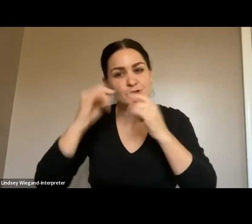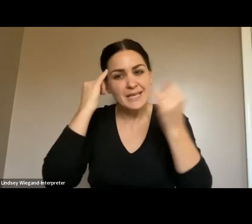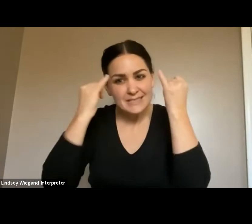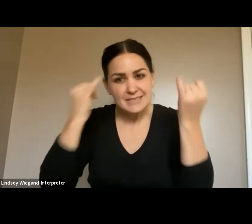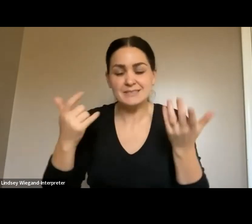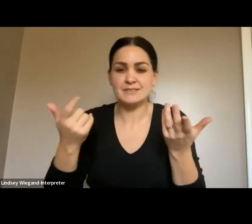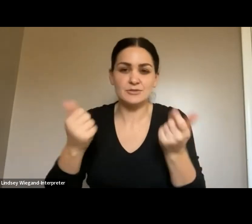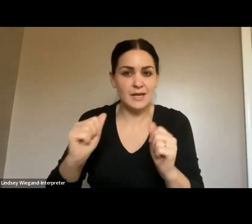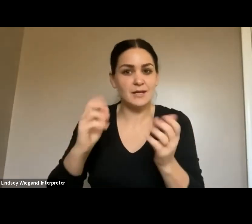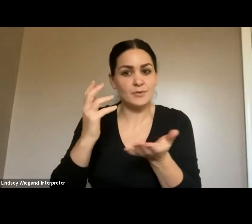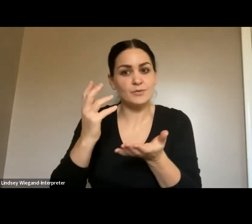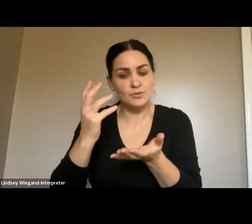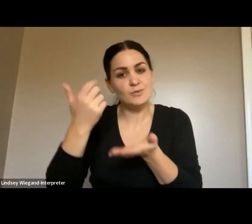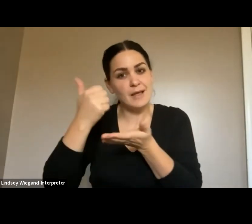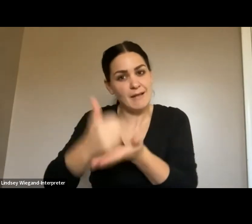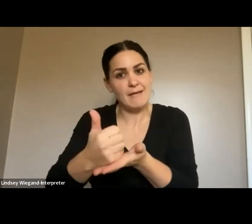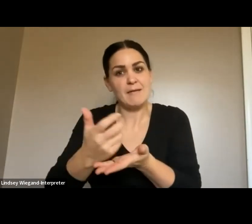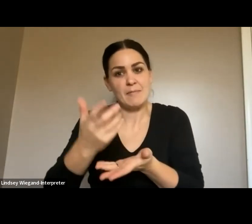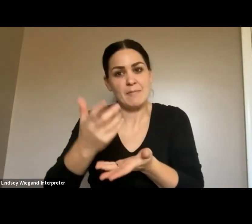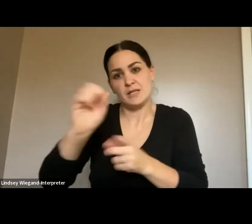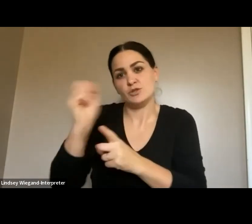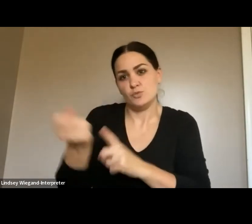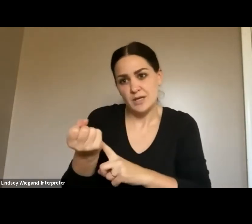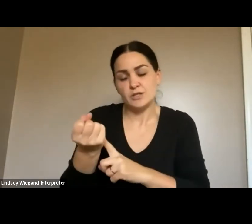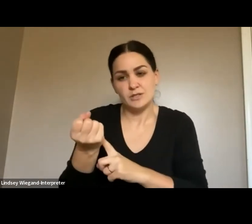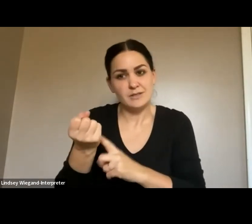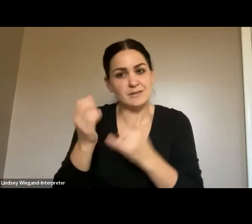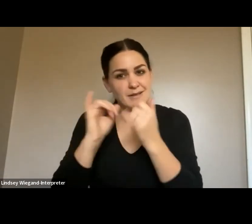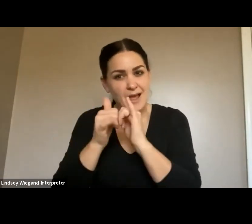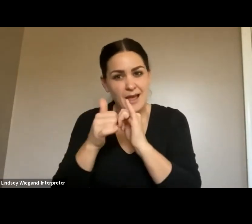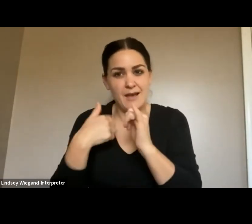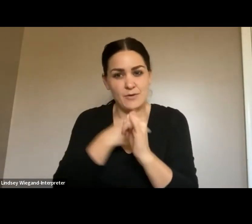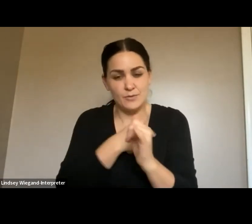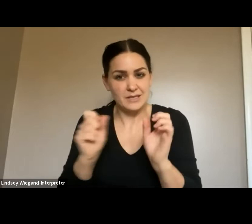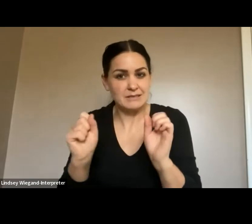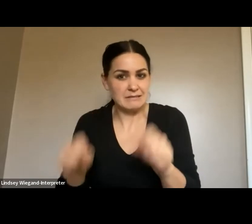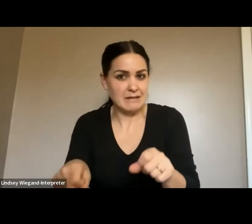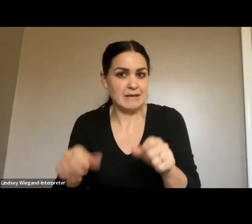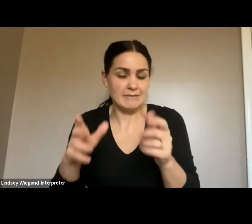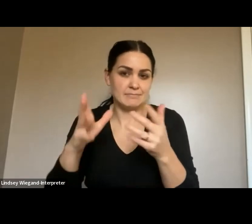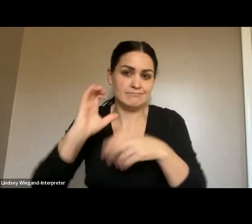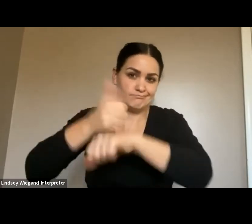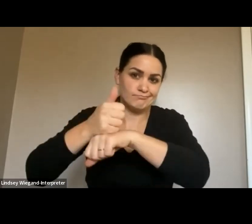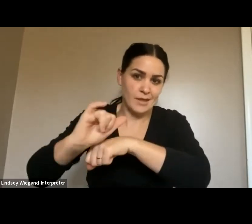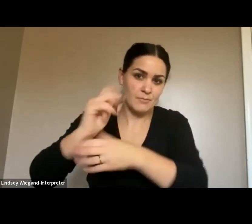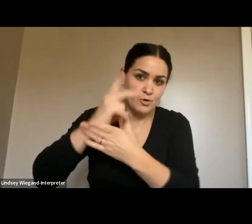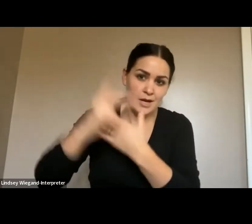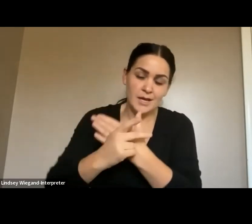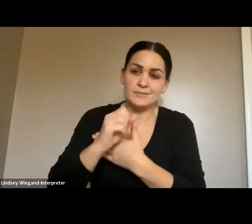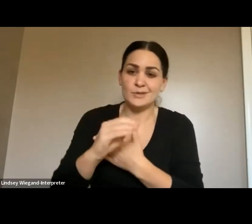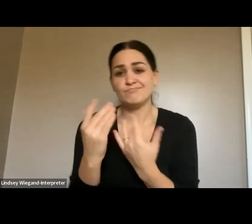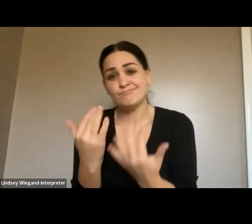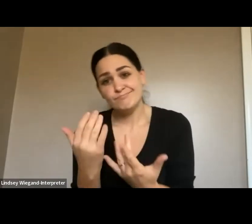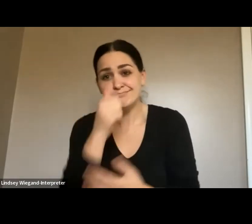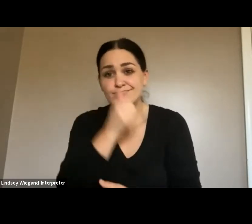fruition, up to and including taking a look at how a new freedom is structured. So, stay tuned, be patient, we'll see how it